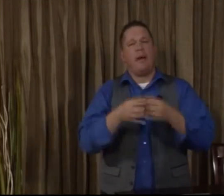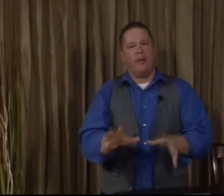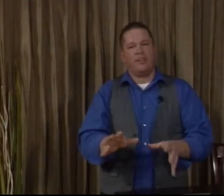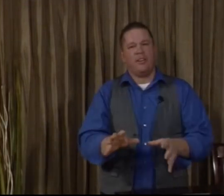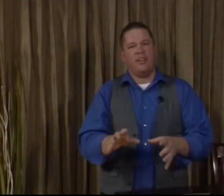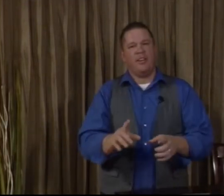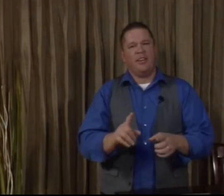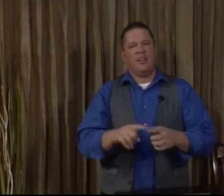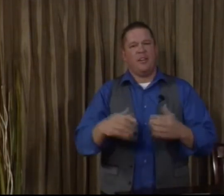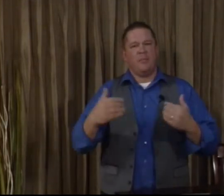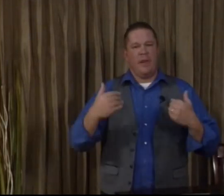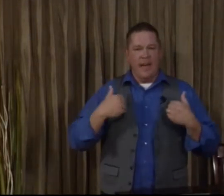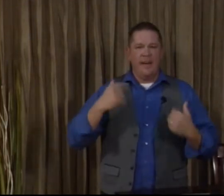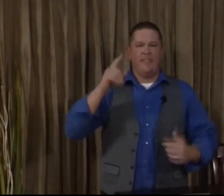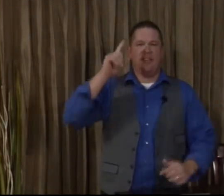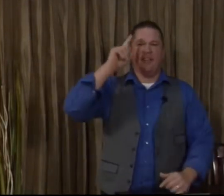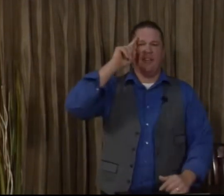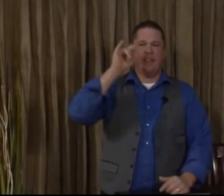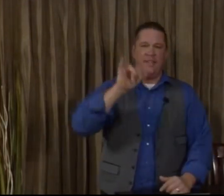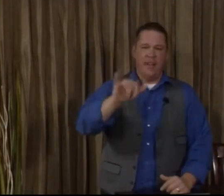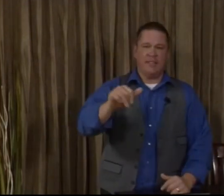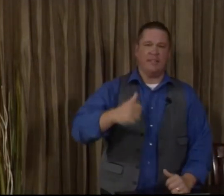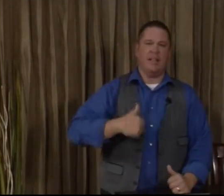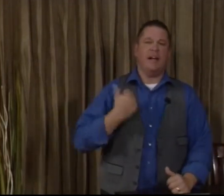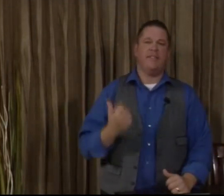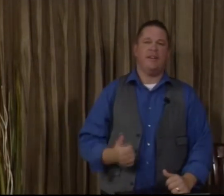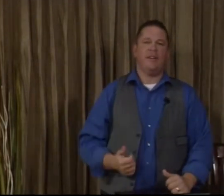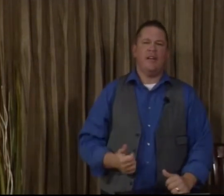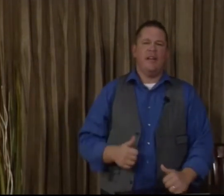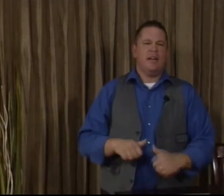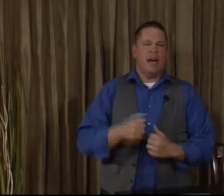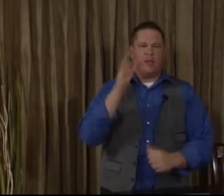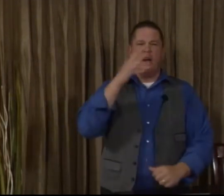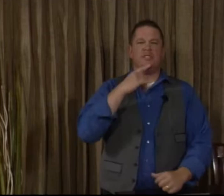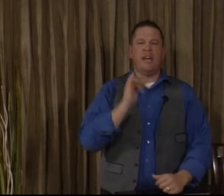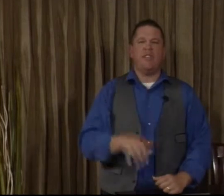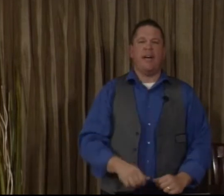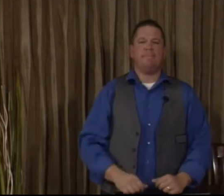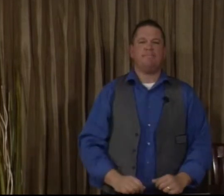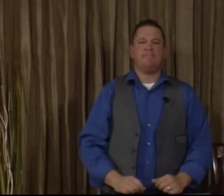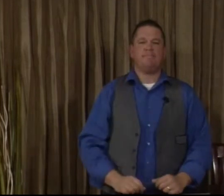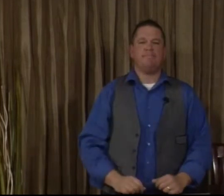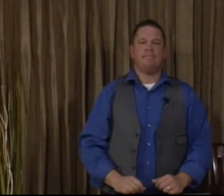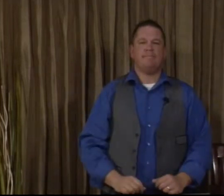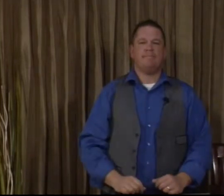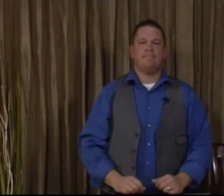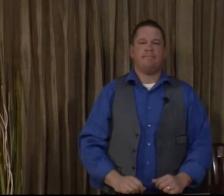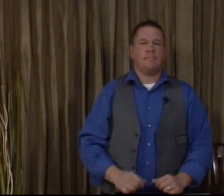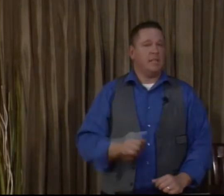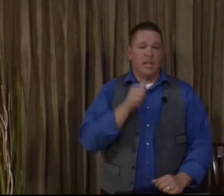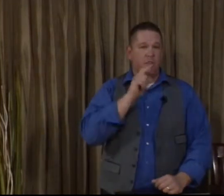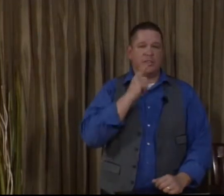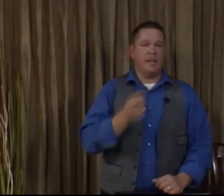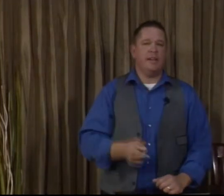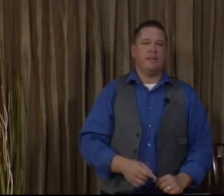perish, but have everlasting life. How could God say that? He didn't really say it.